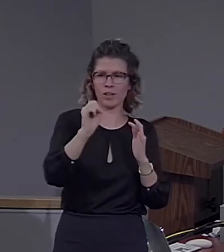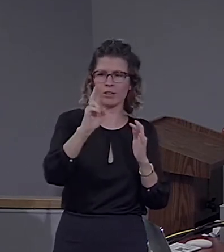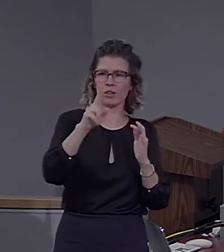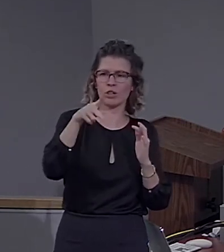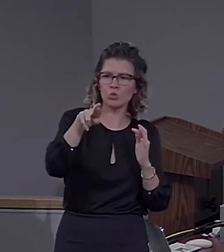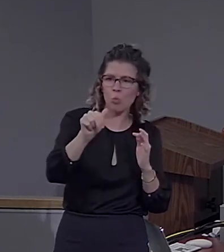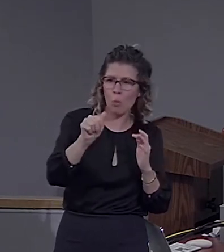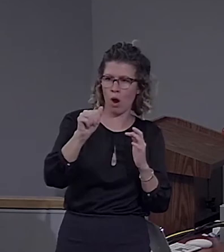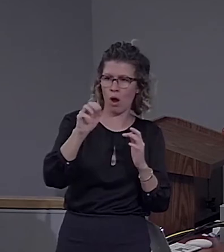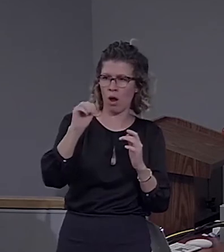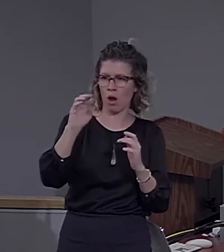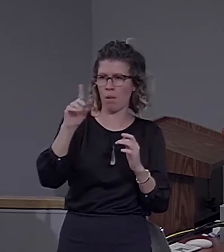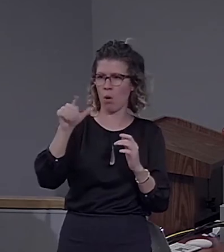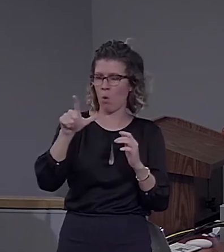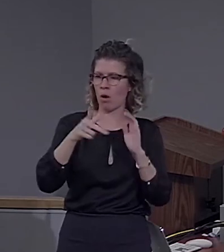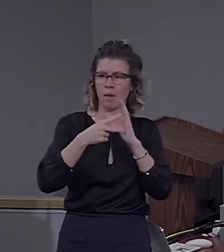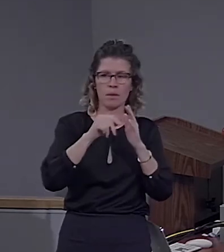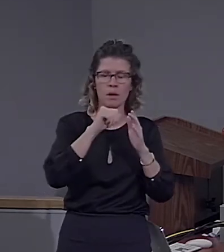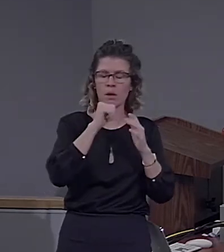not visual, but both.